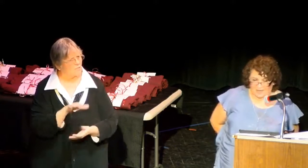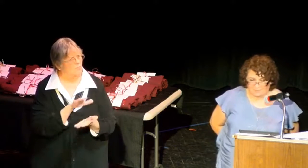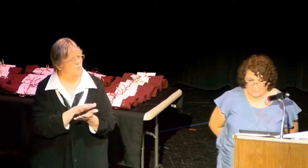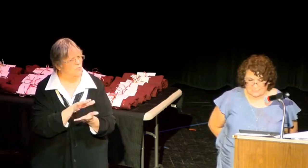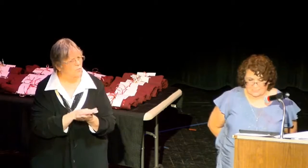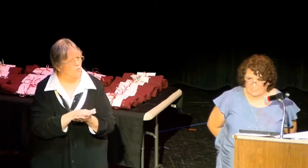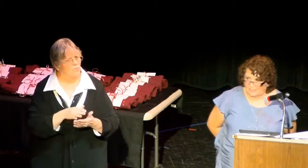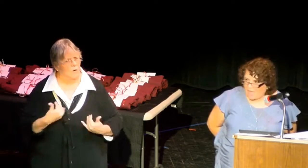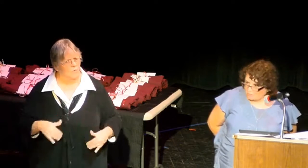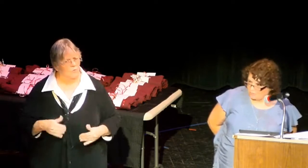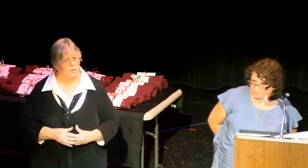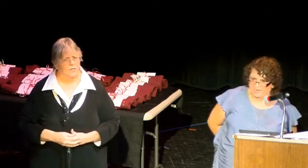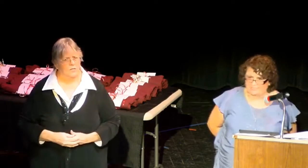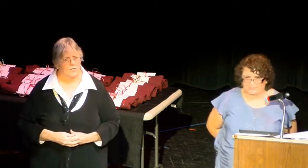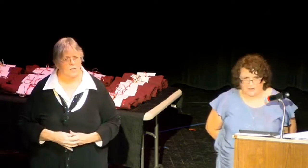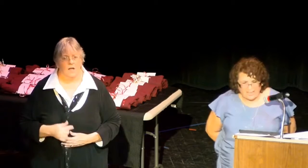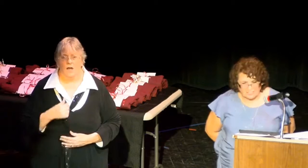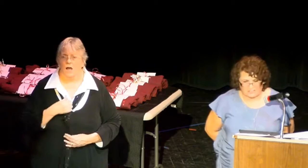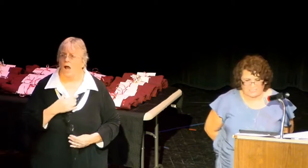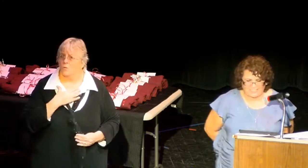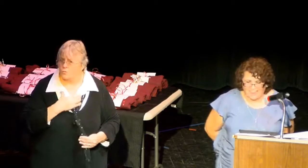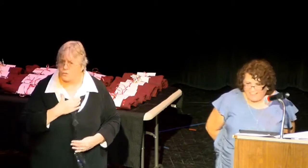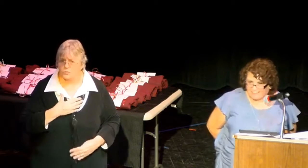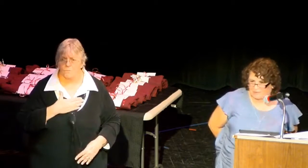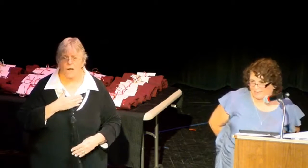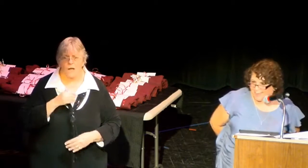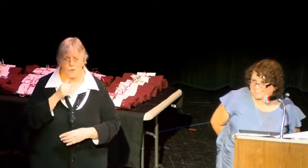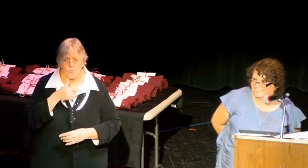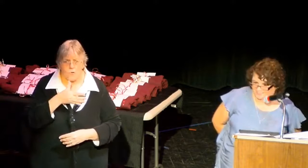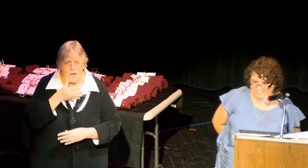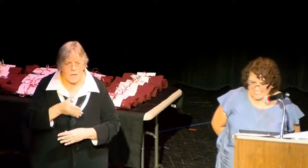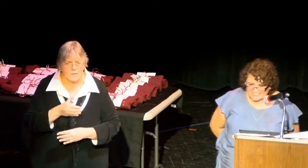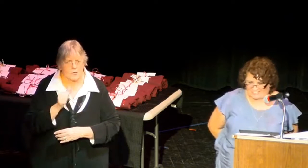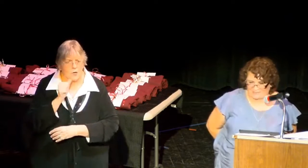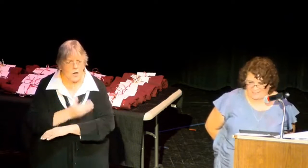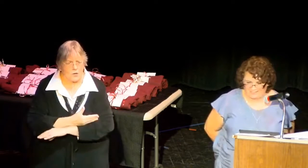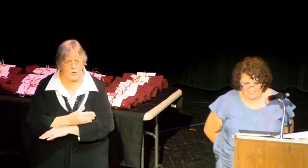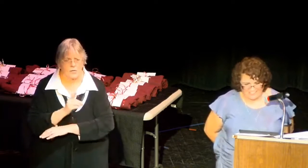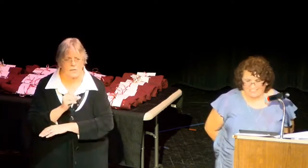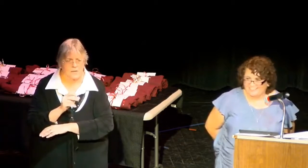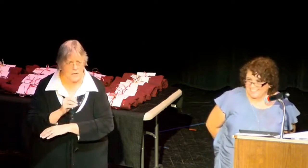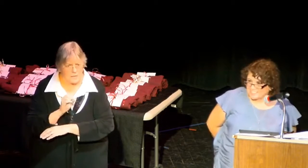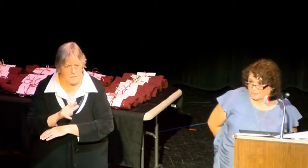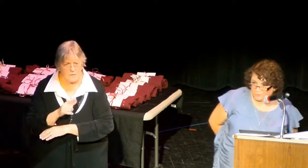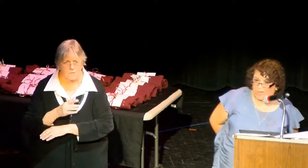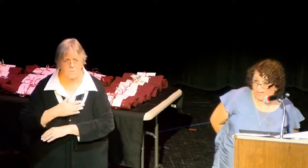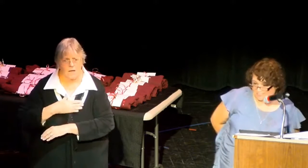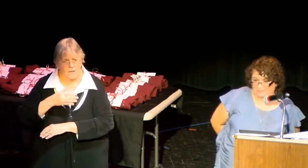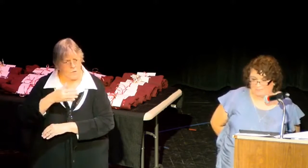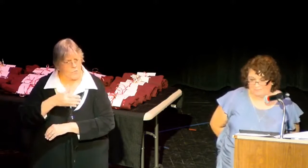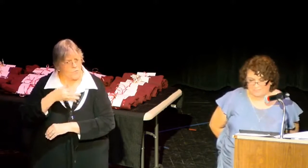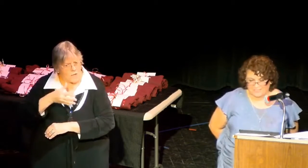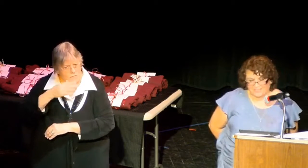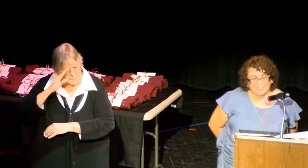second thought was, I wish my granddaughter Danielle and my grandson Luis could come here. This school's